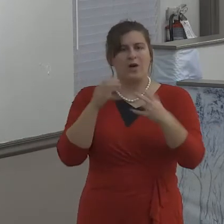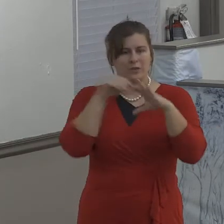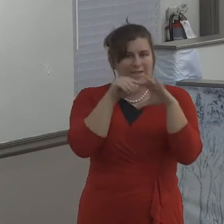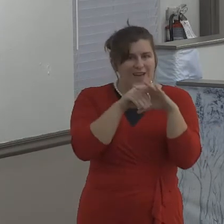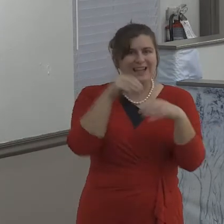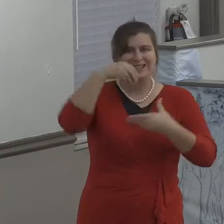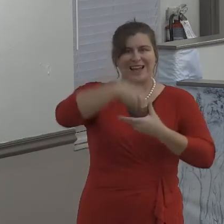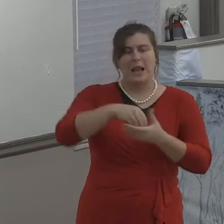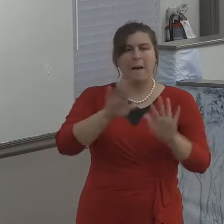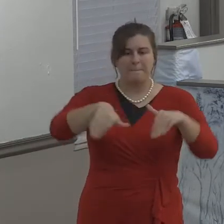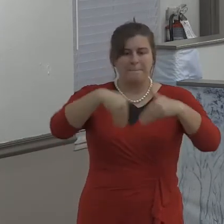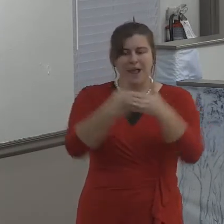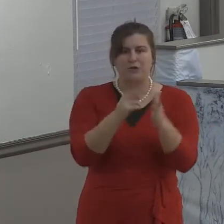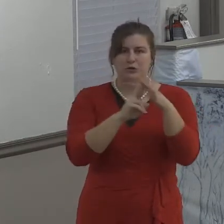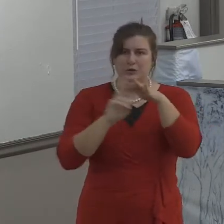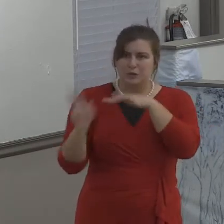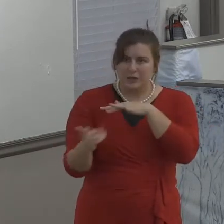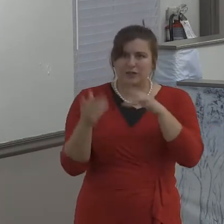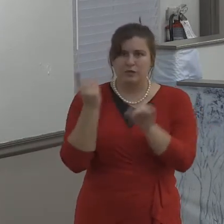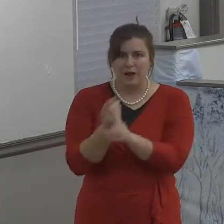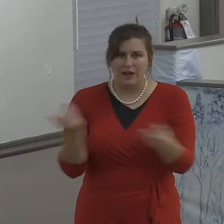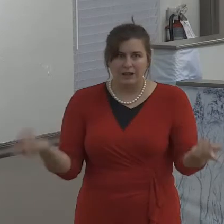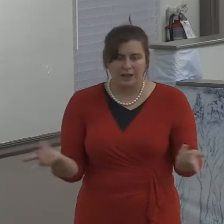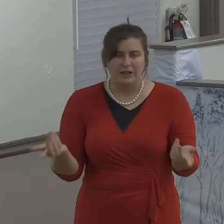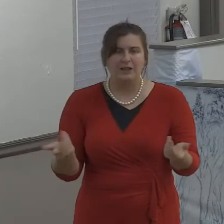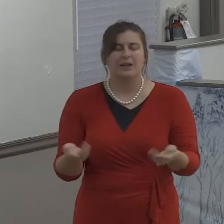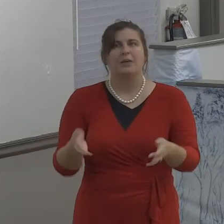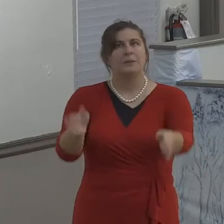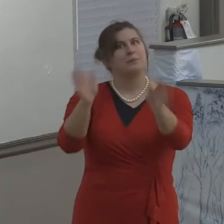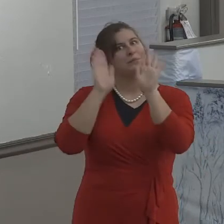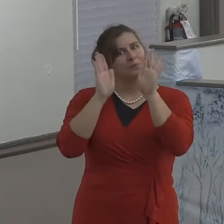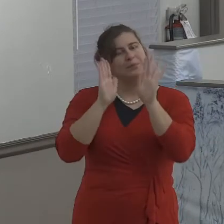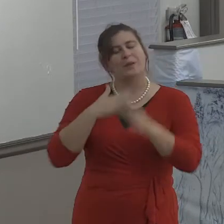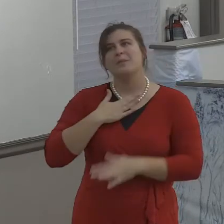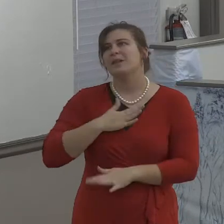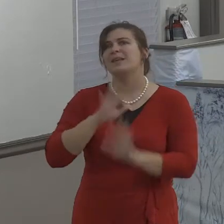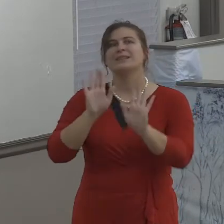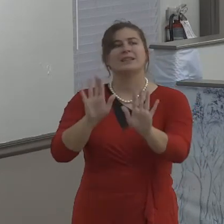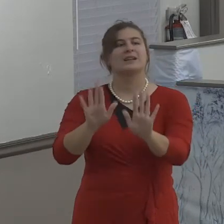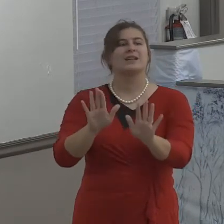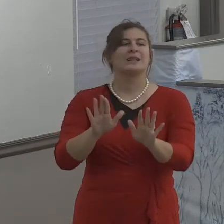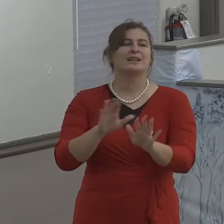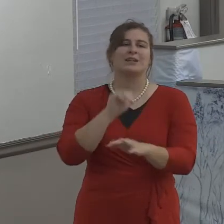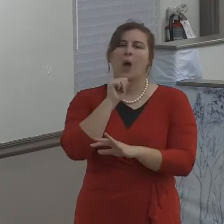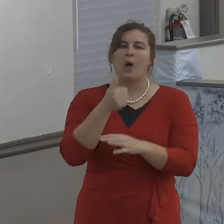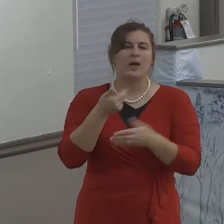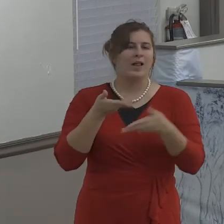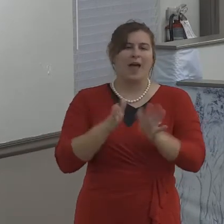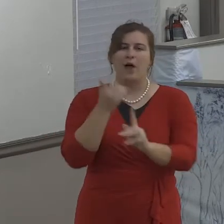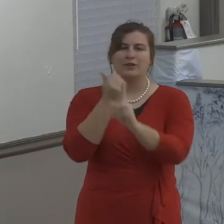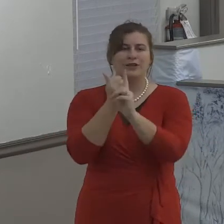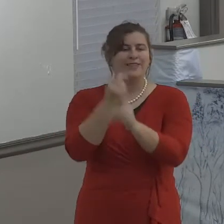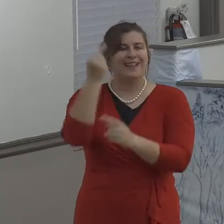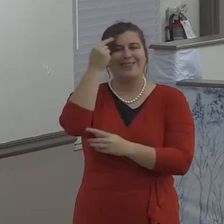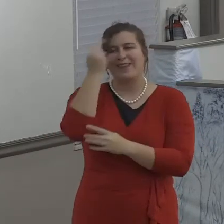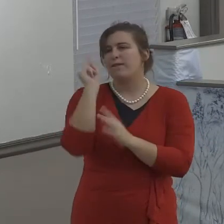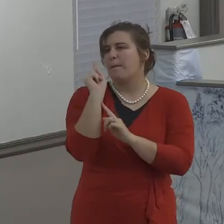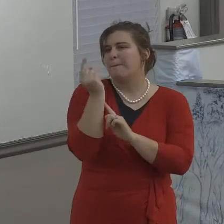Okay? And that's okay. That is absolutely okay.